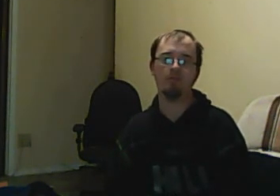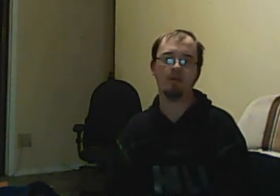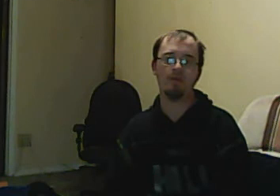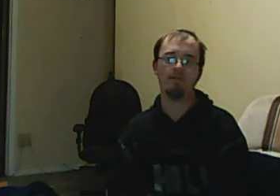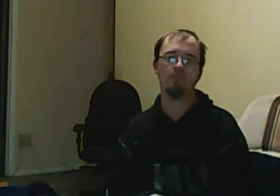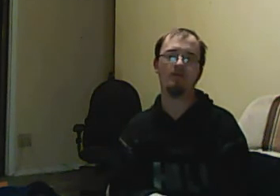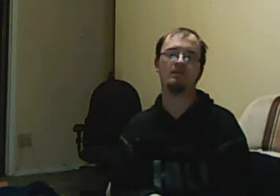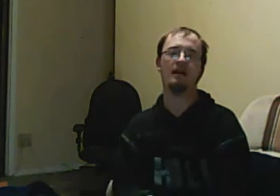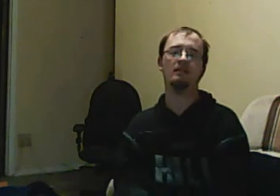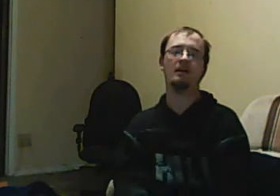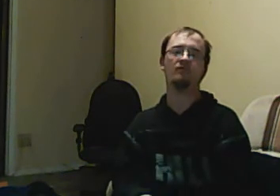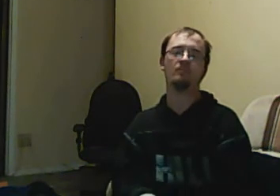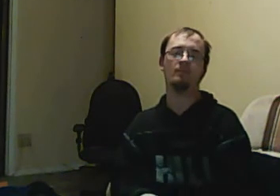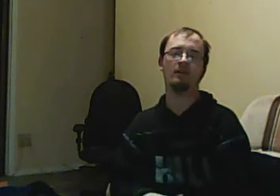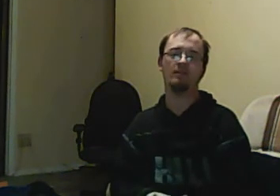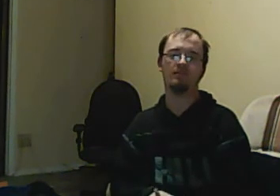weird way because Rick's not in a comfortable place.